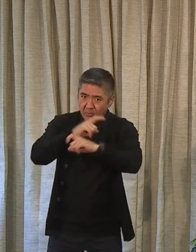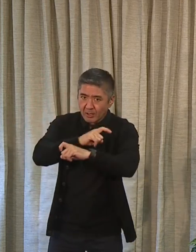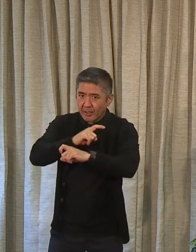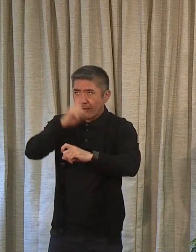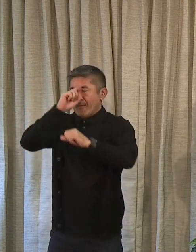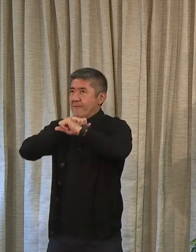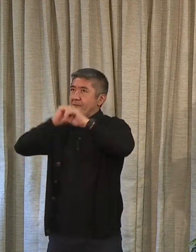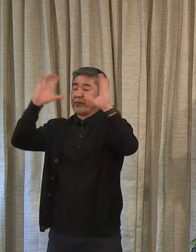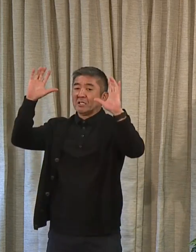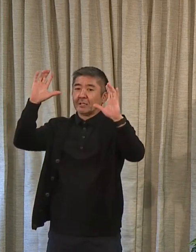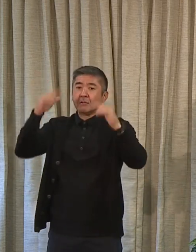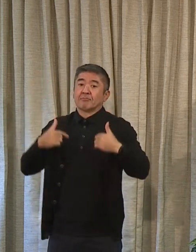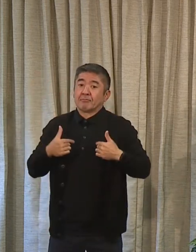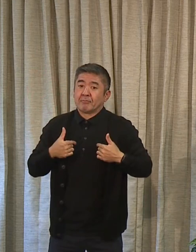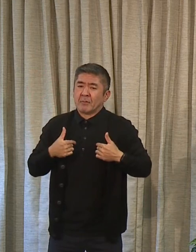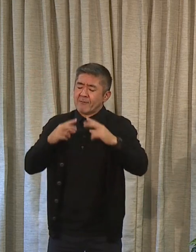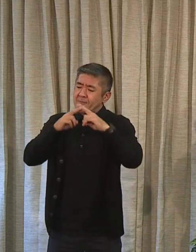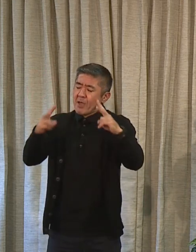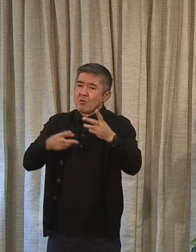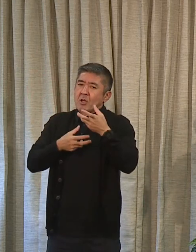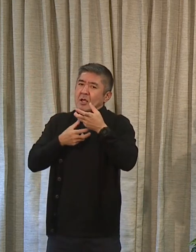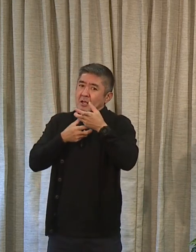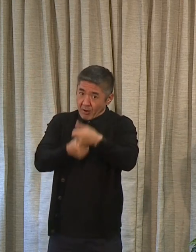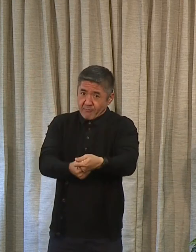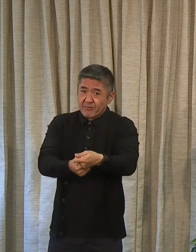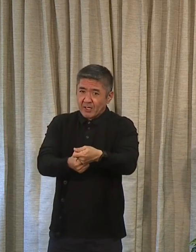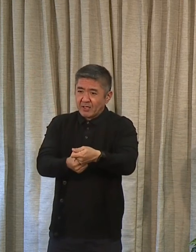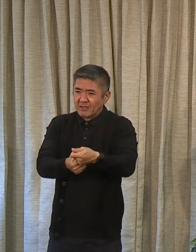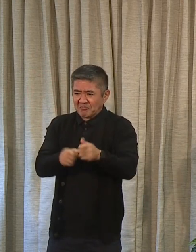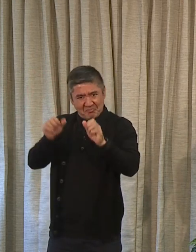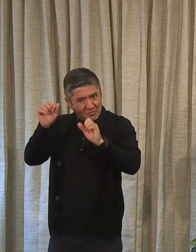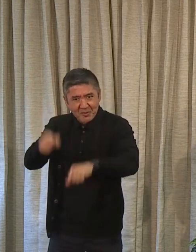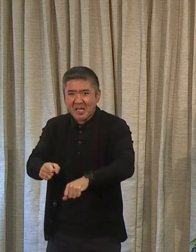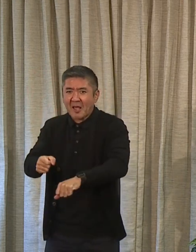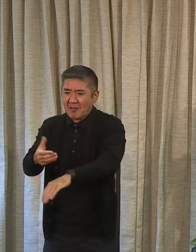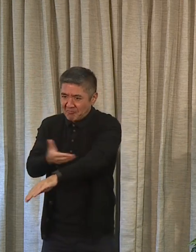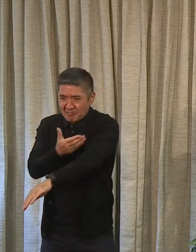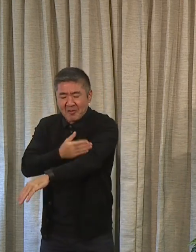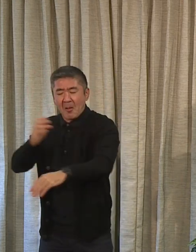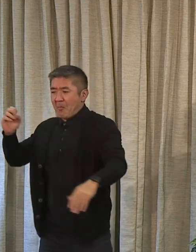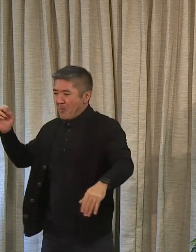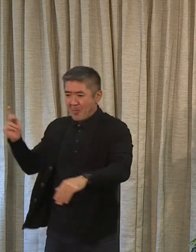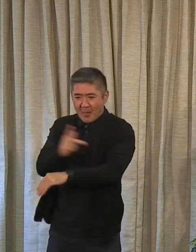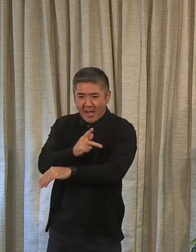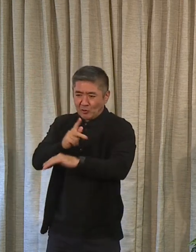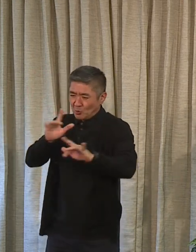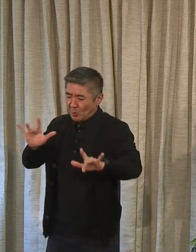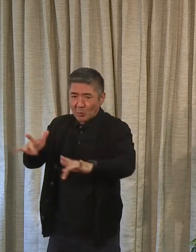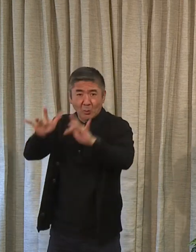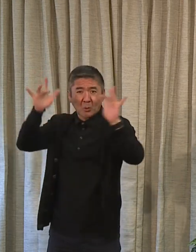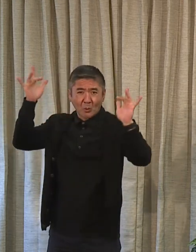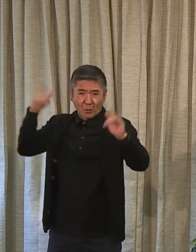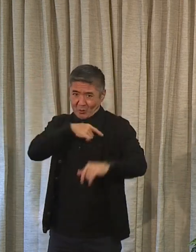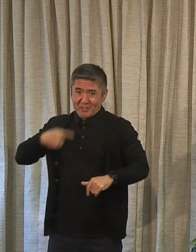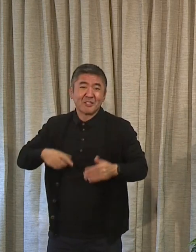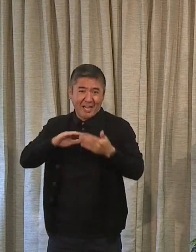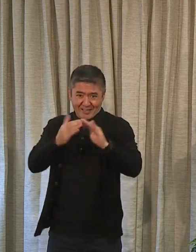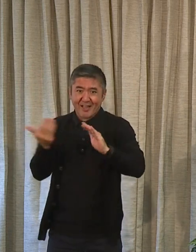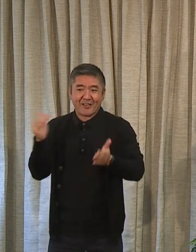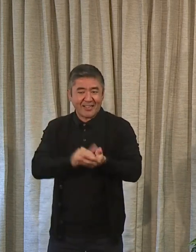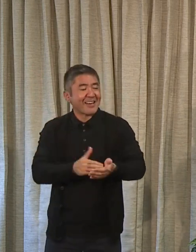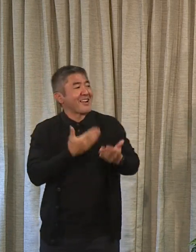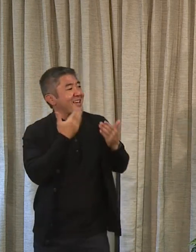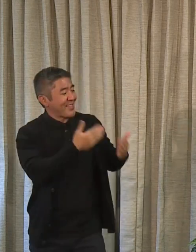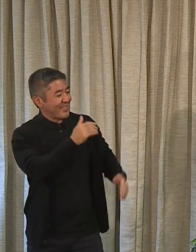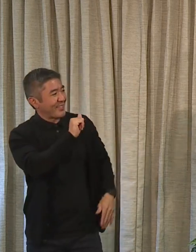I'm very confident, though, in being able to restore the luster to that gem. I'm looking forward to do that. Thank you,